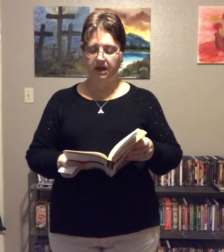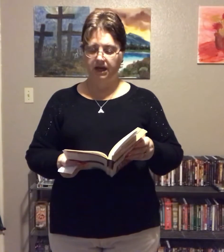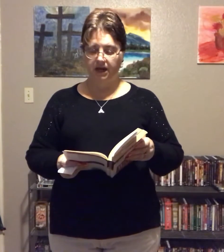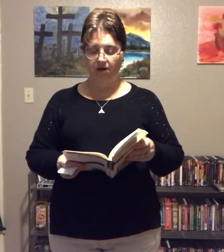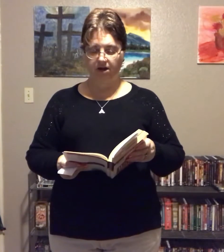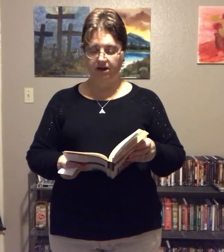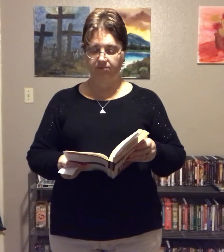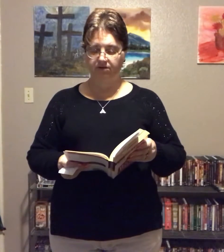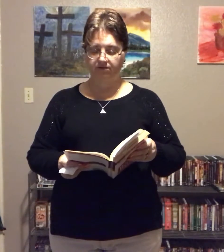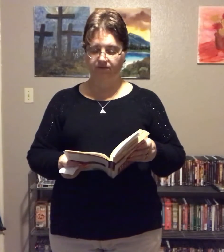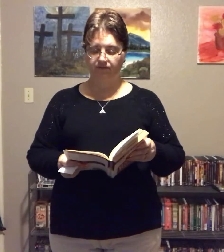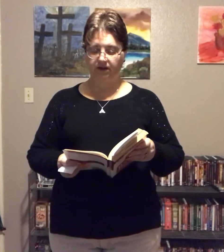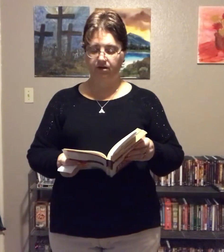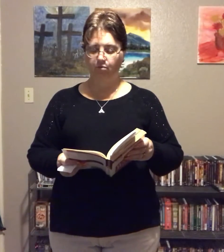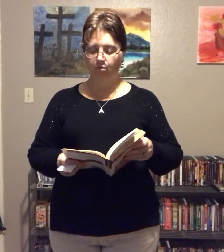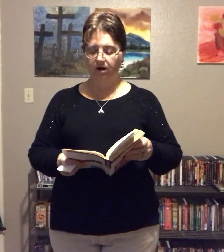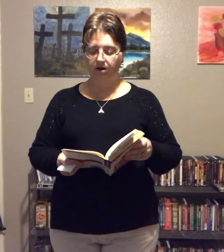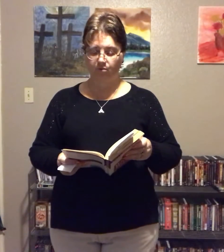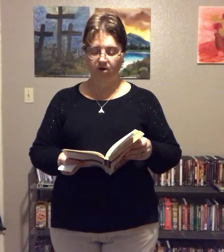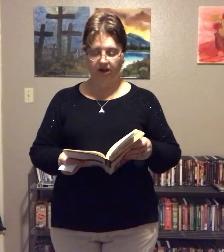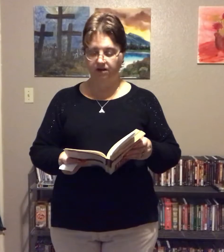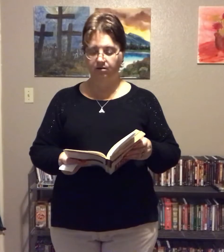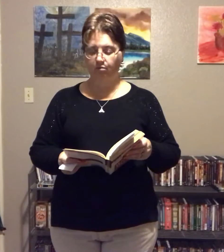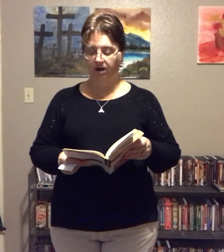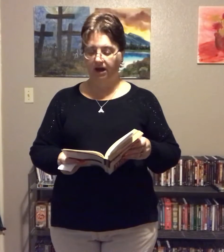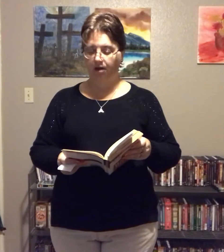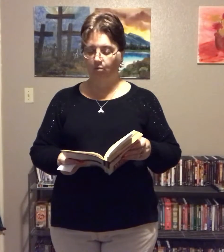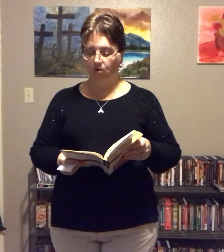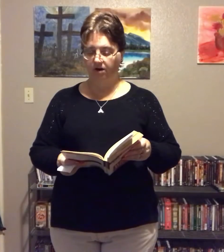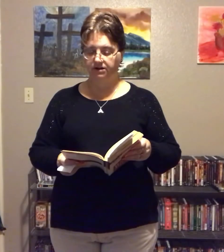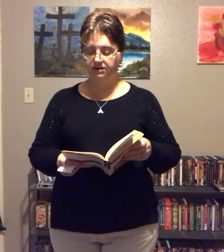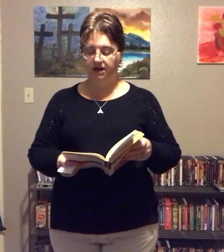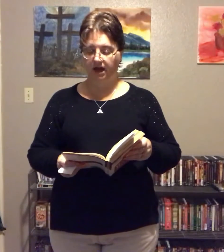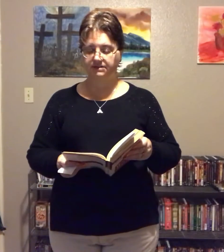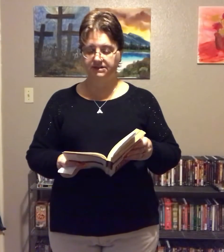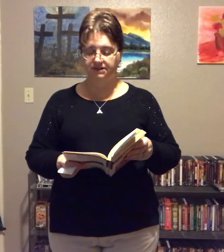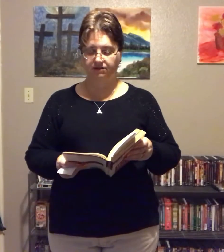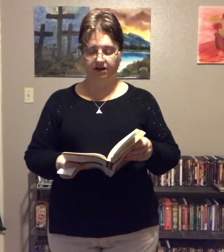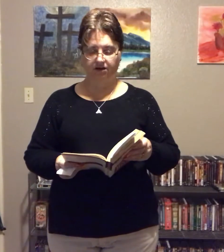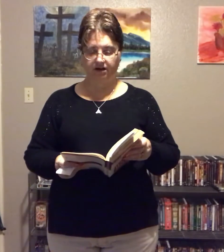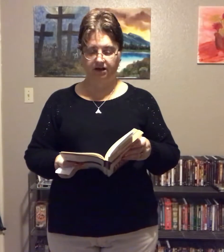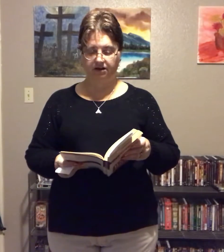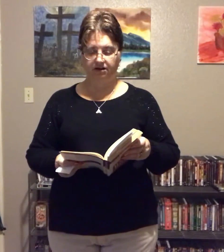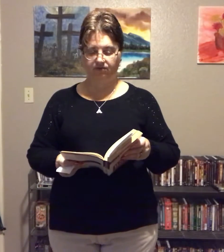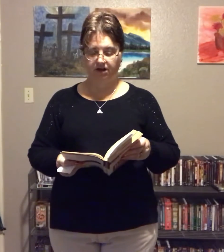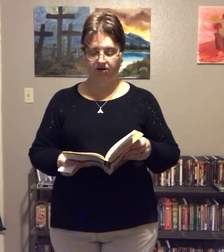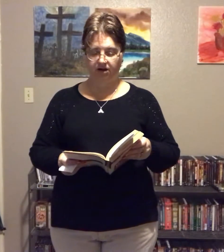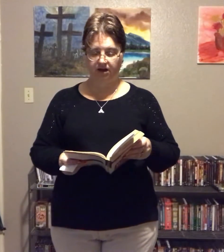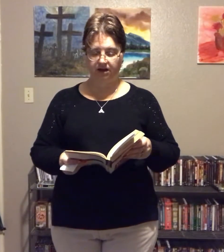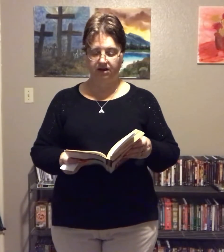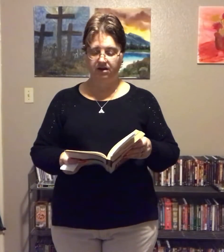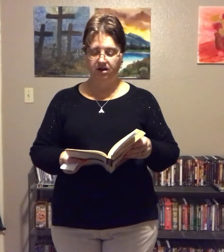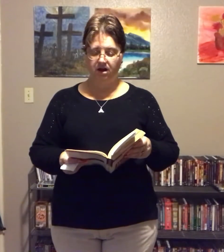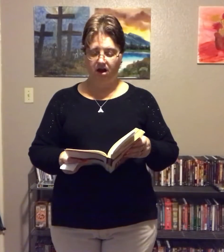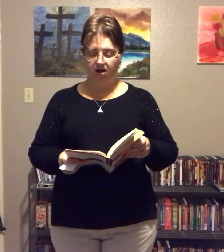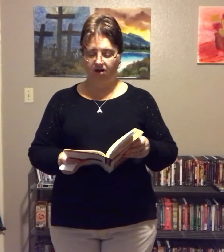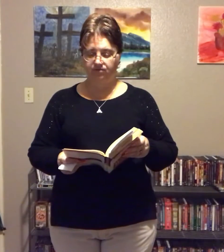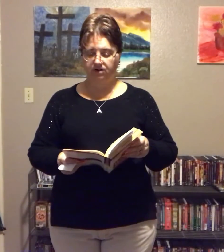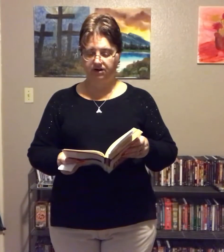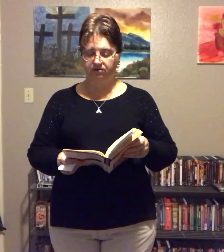Now I let myself eat what I want. I still cannot get enough carrot cake. I often eat